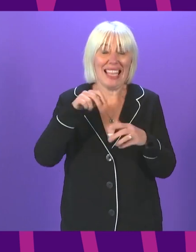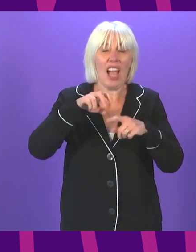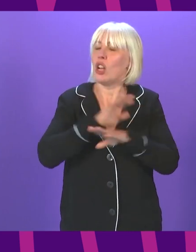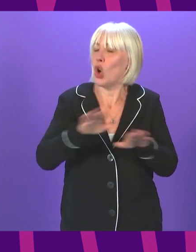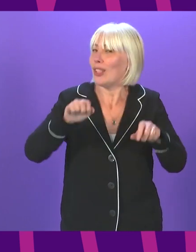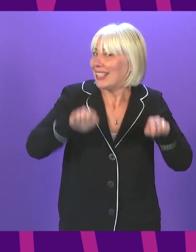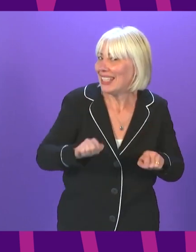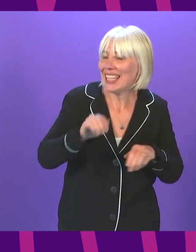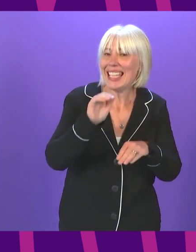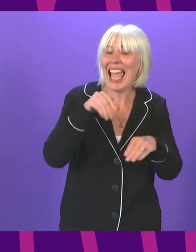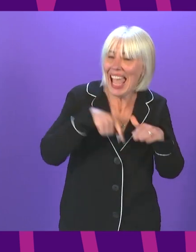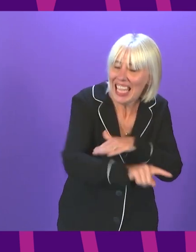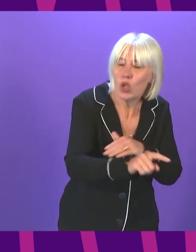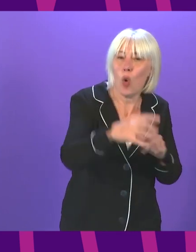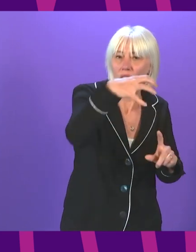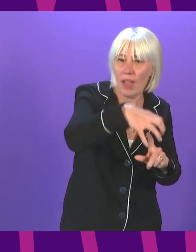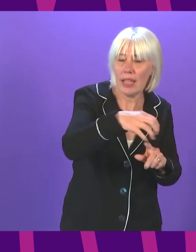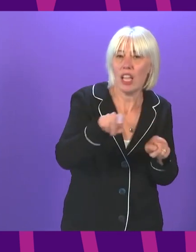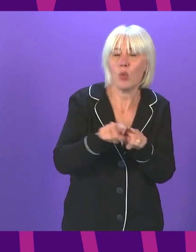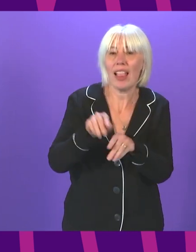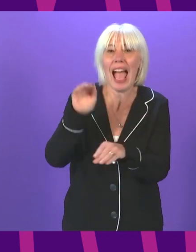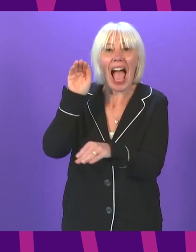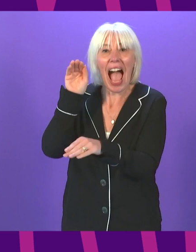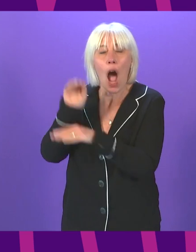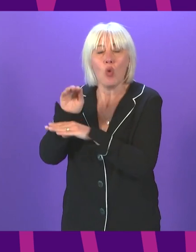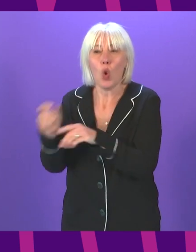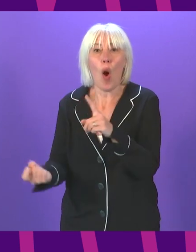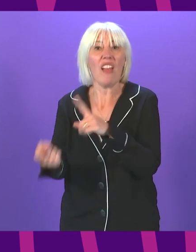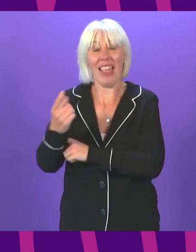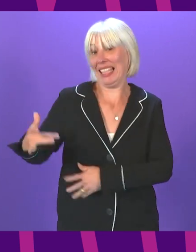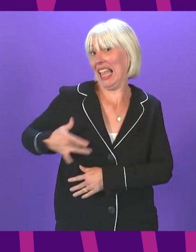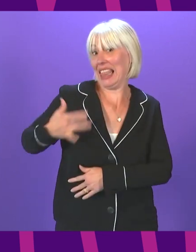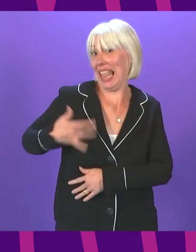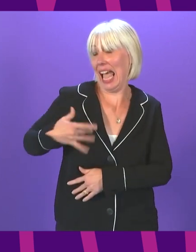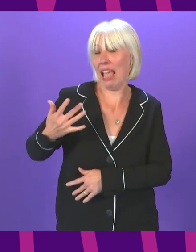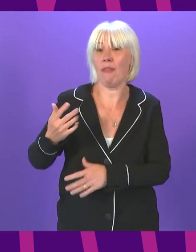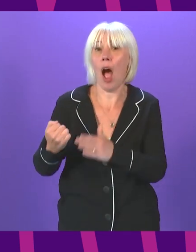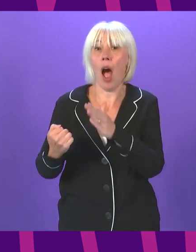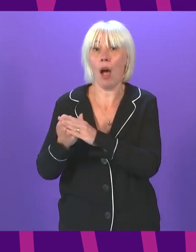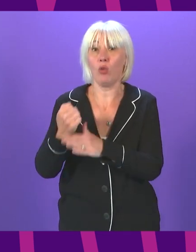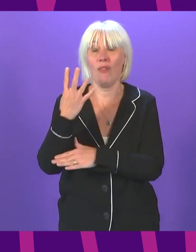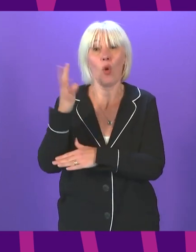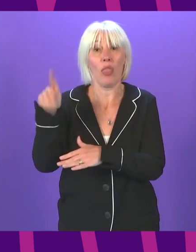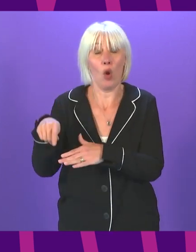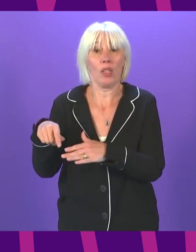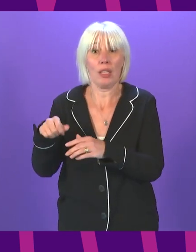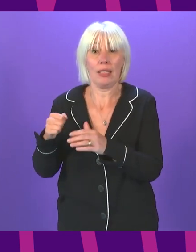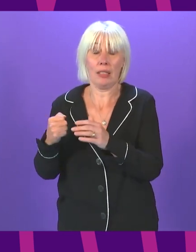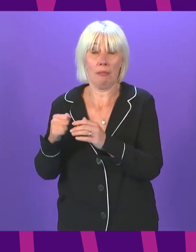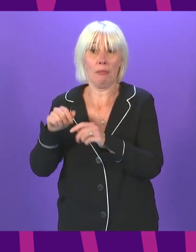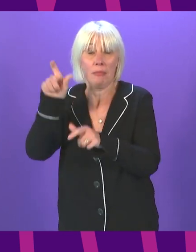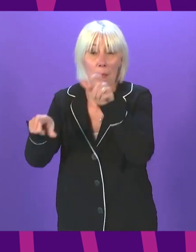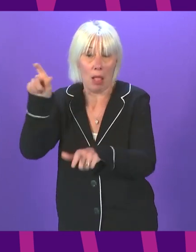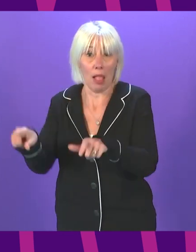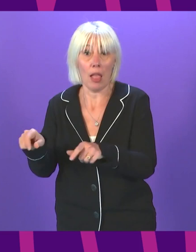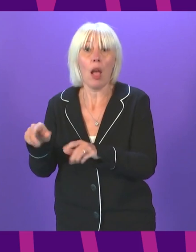Next, unseated outdoor live events with more than 4,000 people in the audience. And lastly, any event of any nature, which